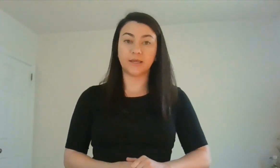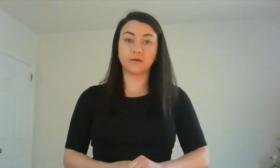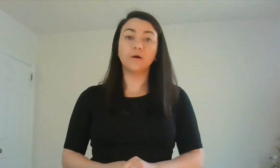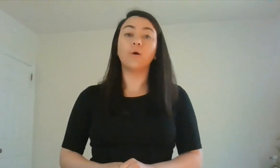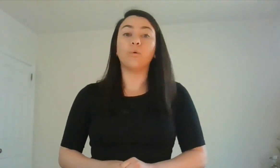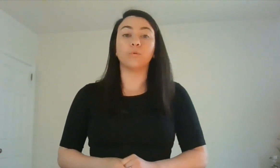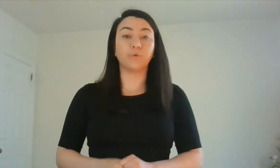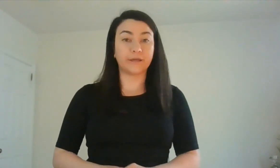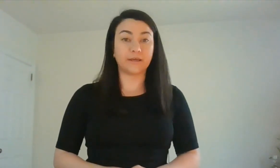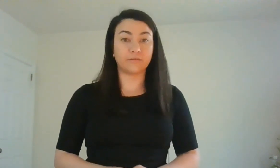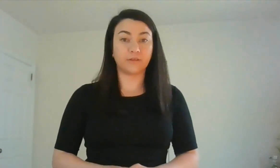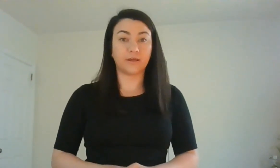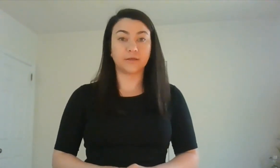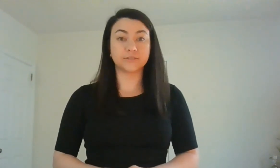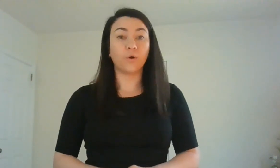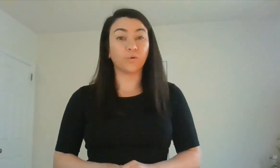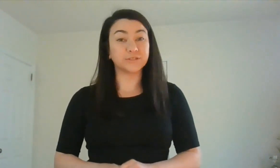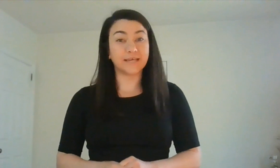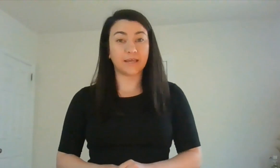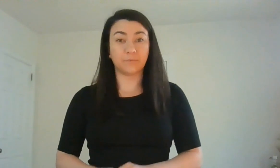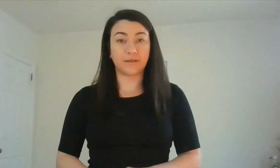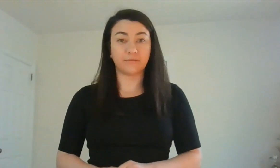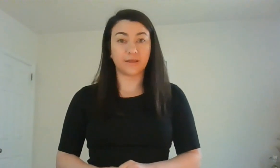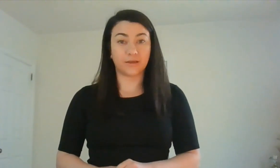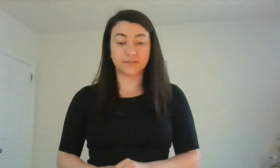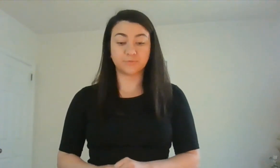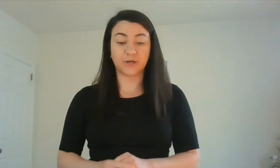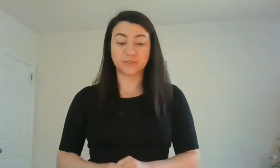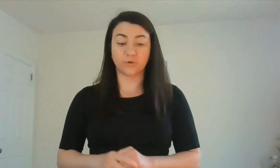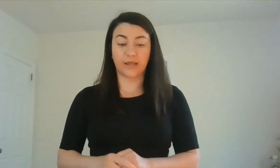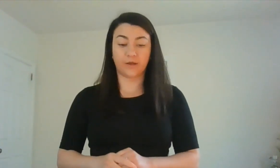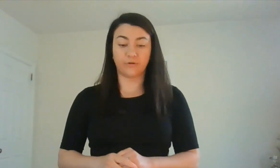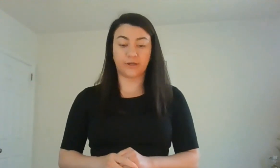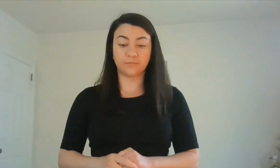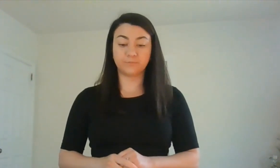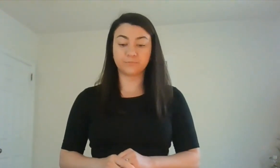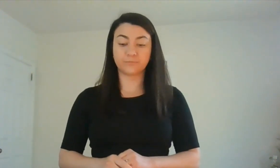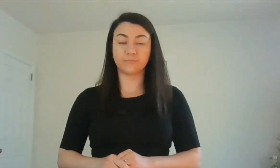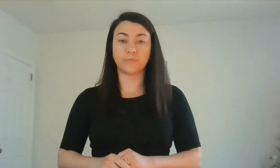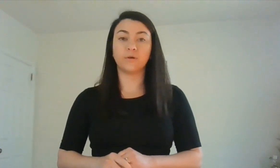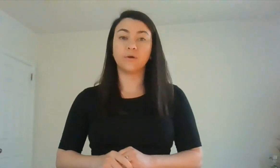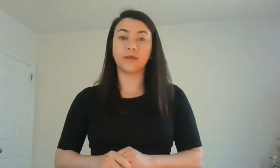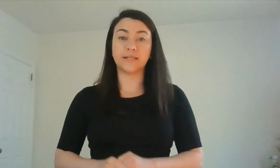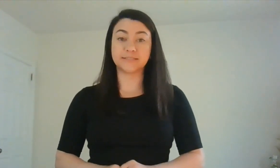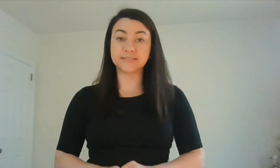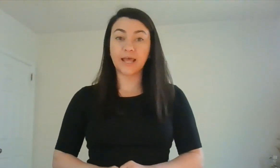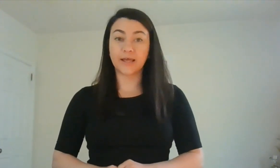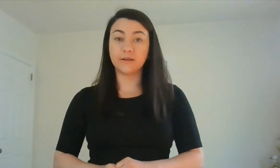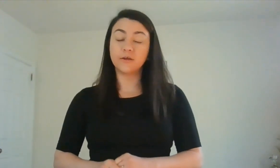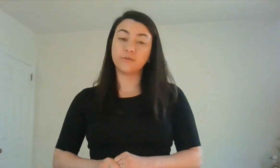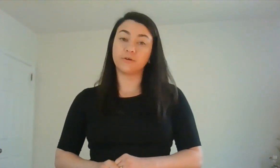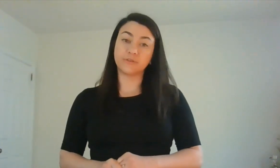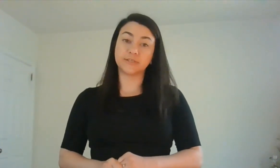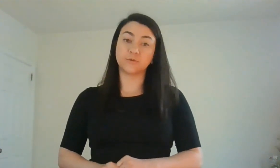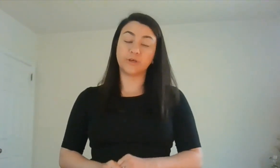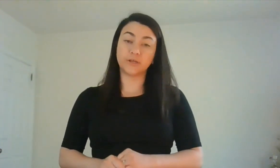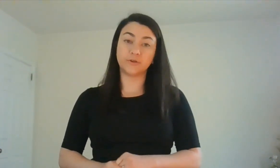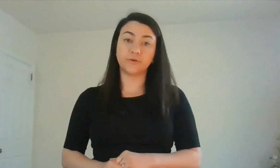or breaking things or saying mean things because we're angry. Instead, there are things that we can do